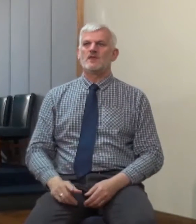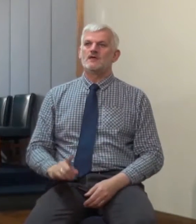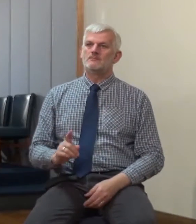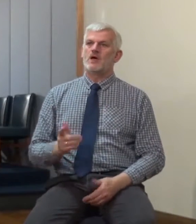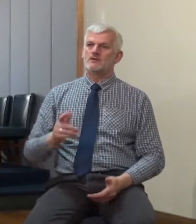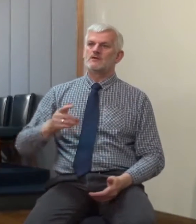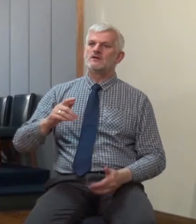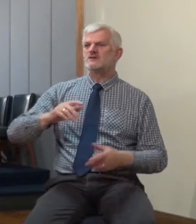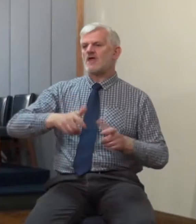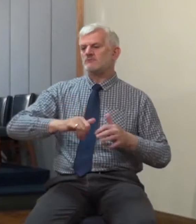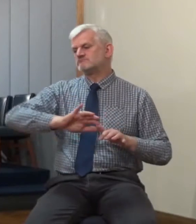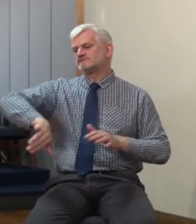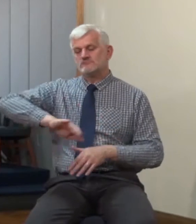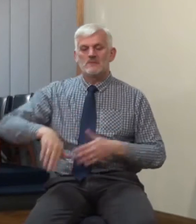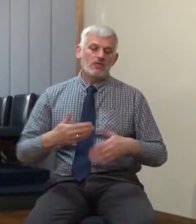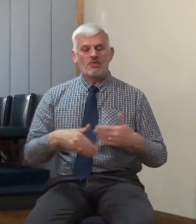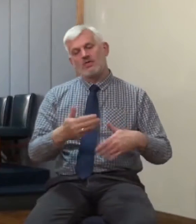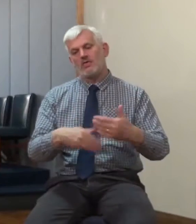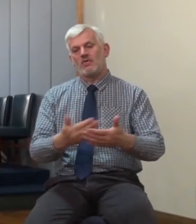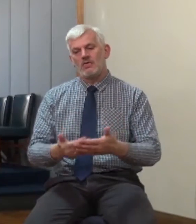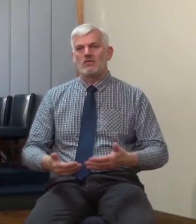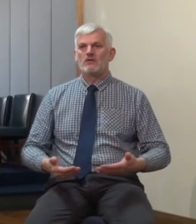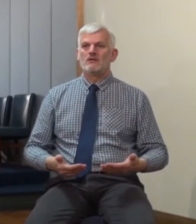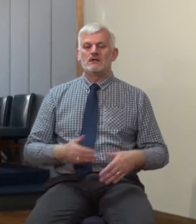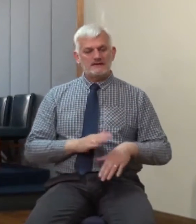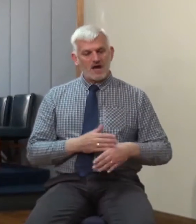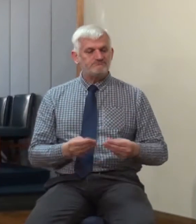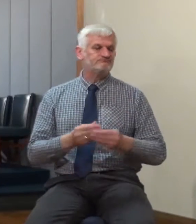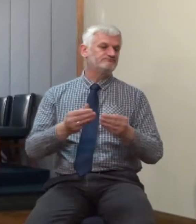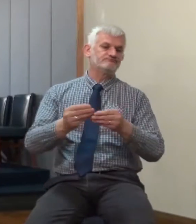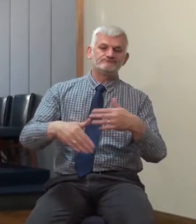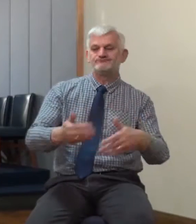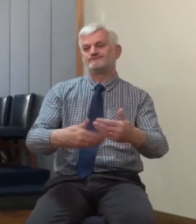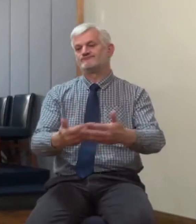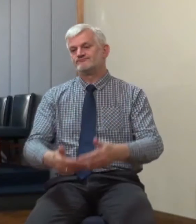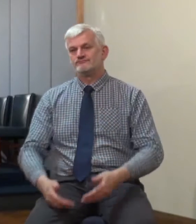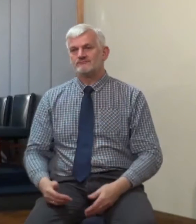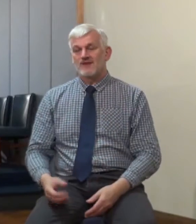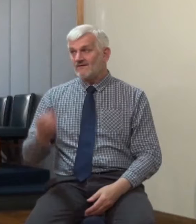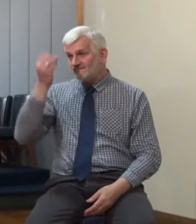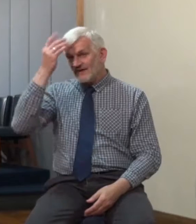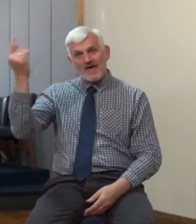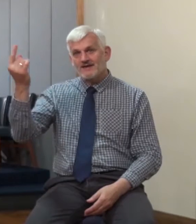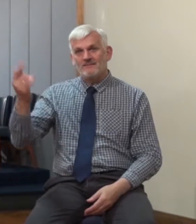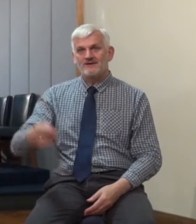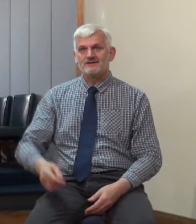months past, sometimes the years, and the people of God are not productive and are not honouring it in many ways. It's